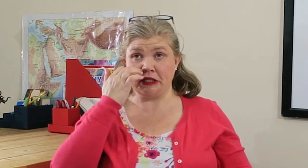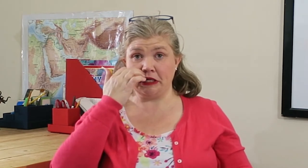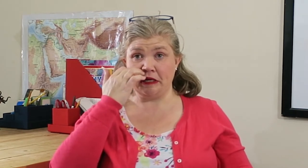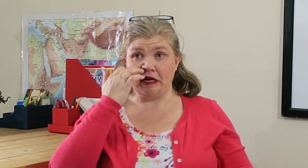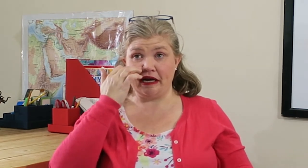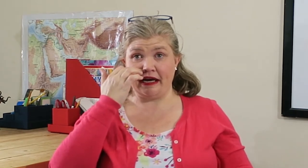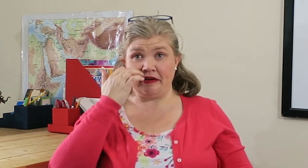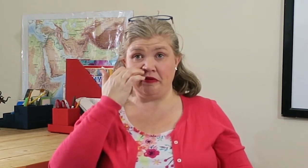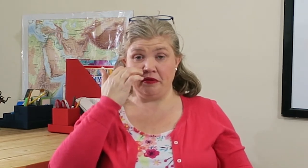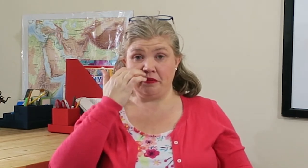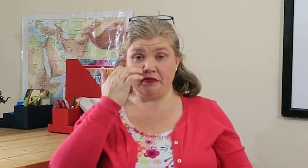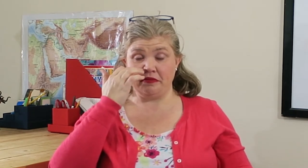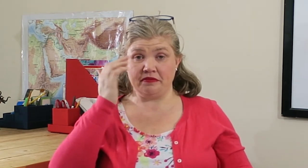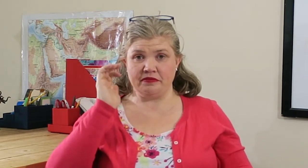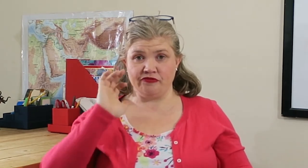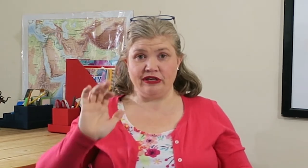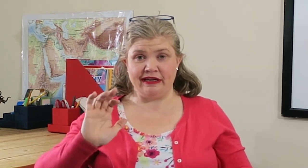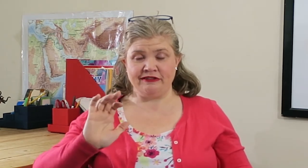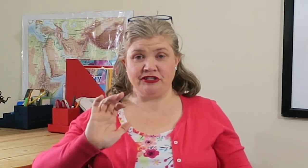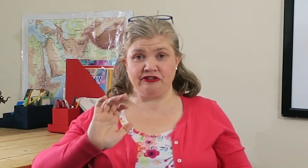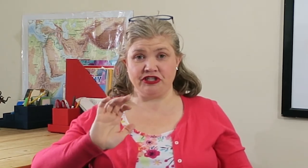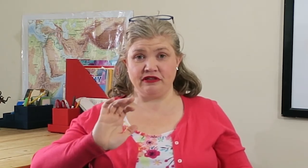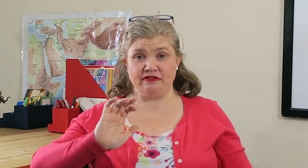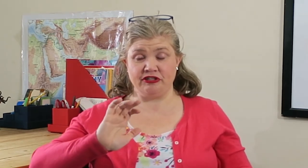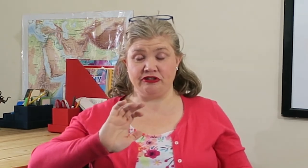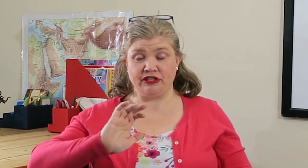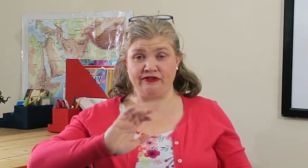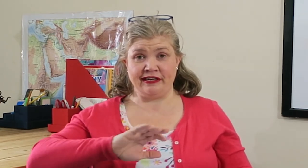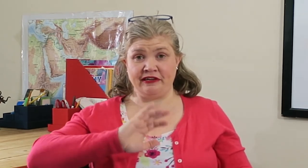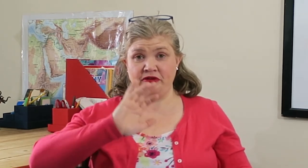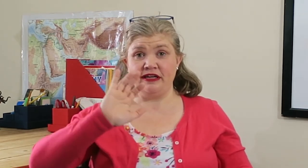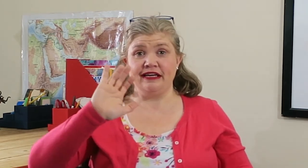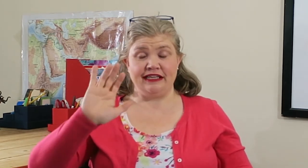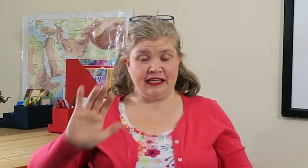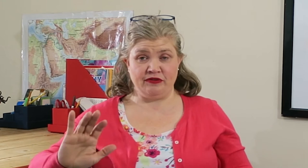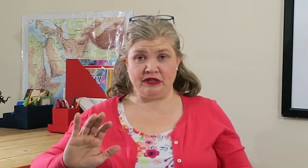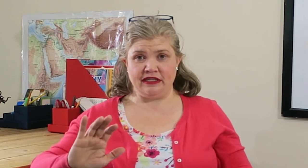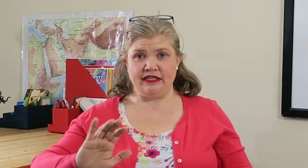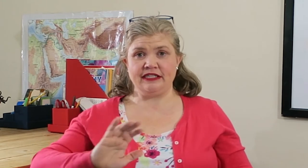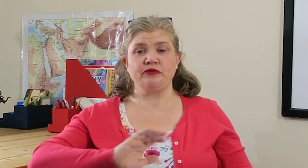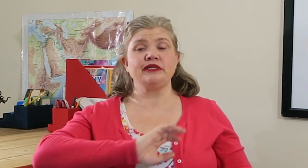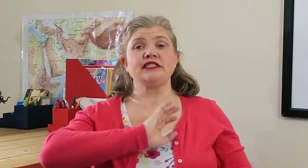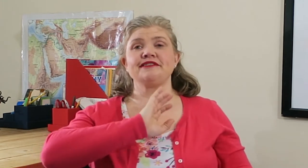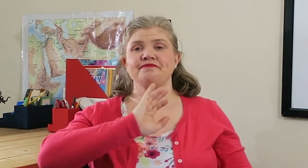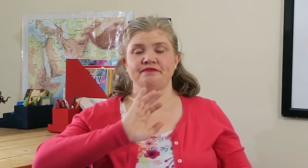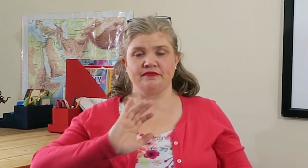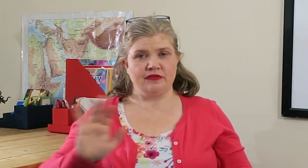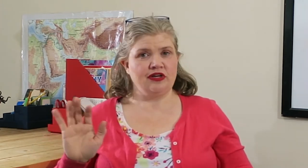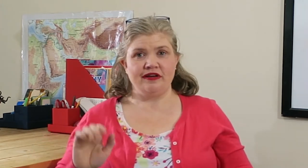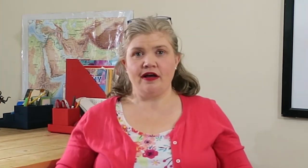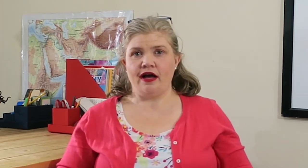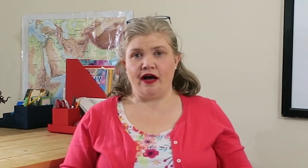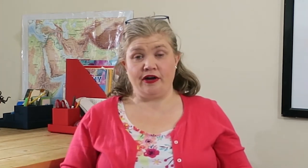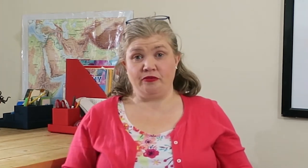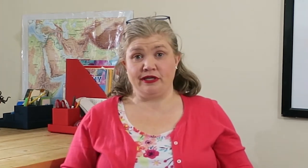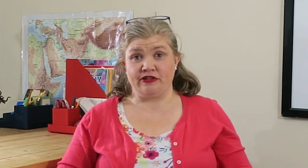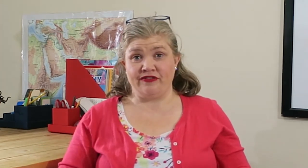add read alouds to yourself right now, even easy ones, audiobooks are